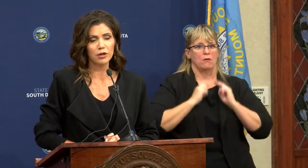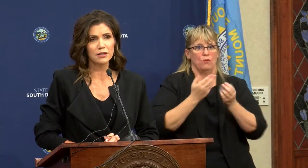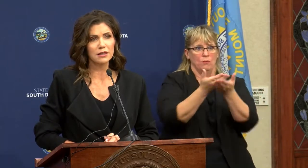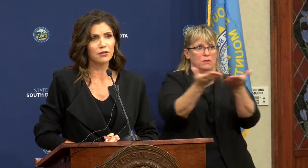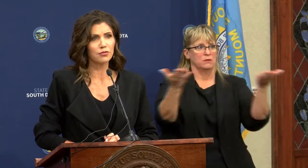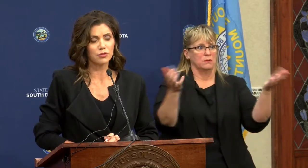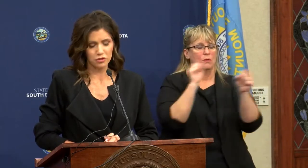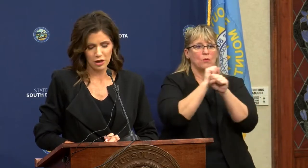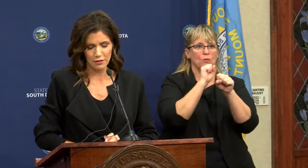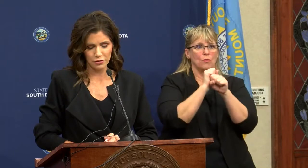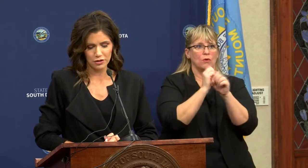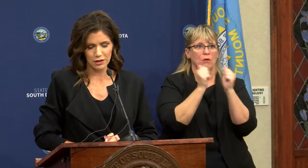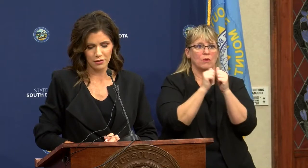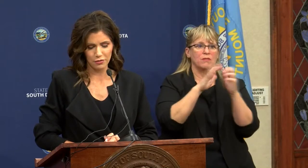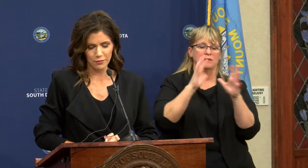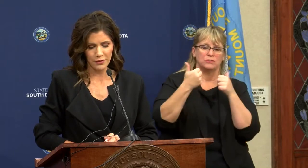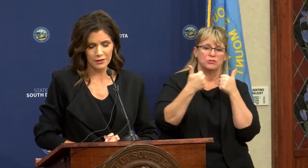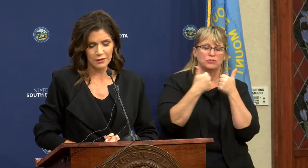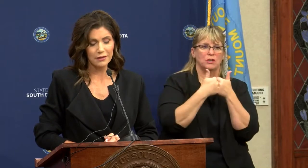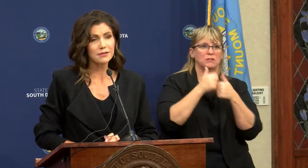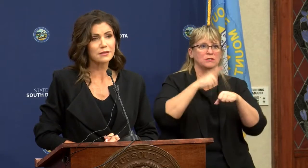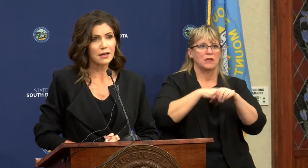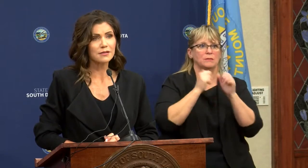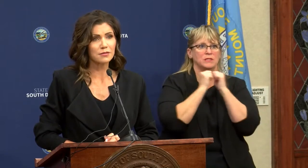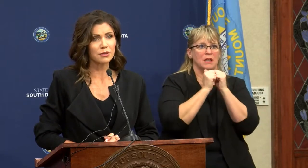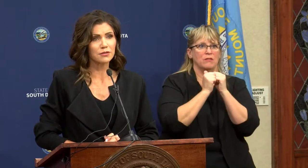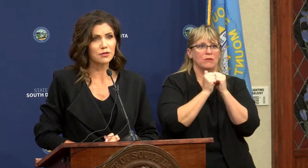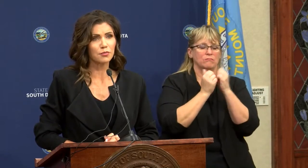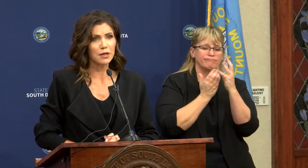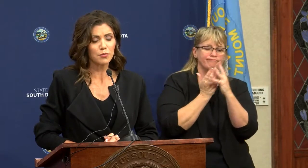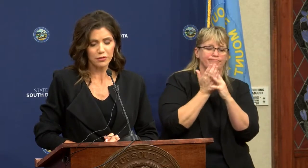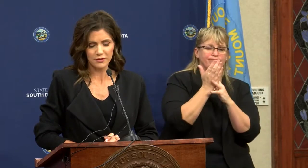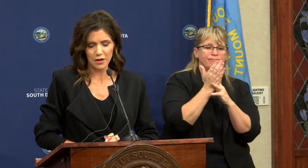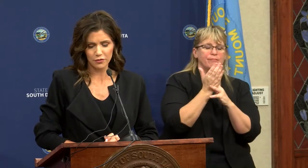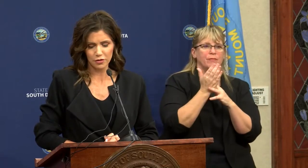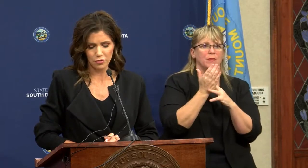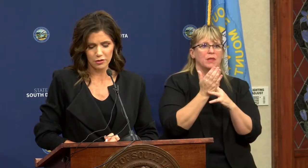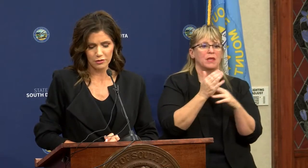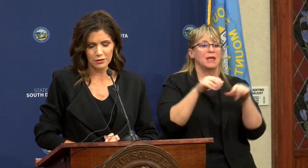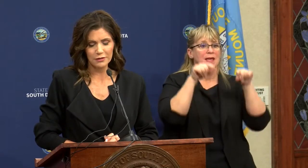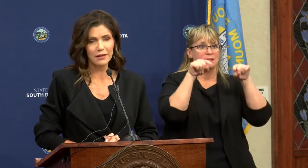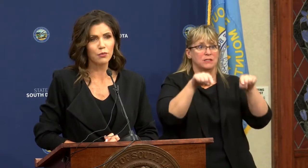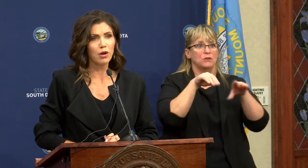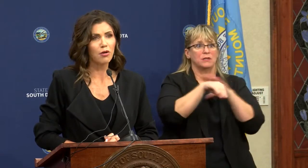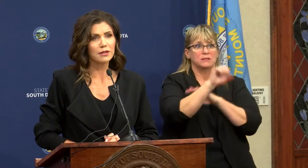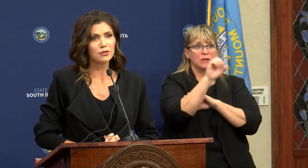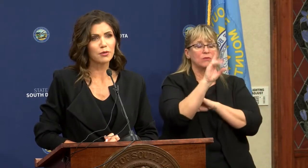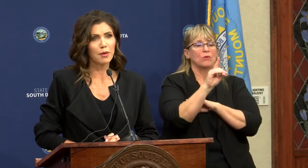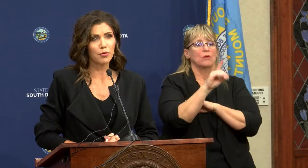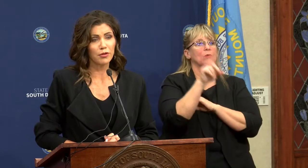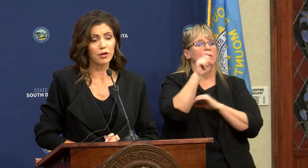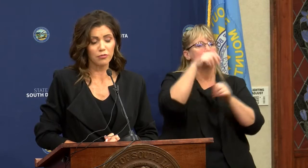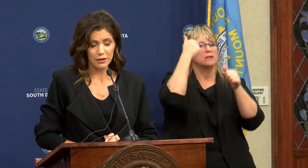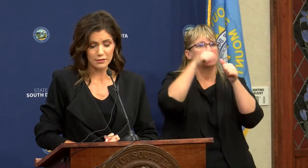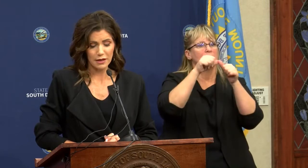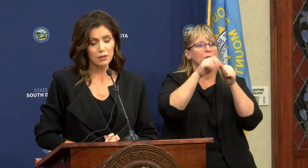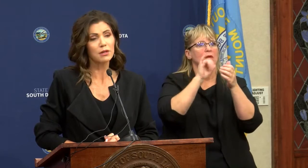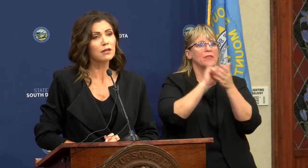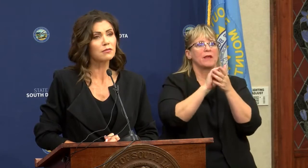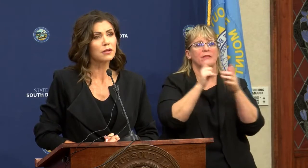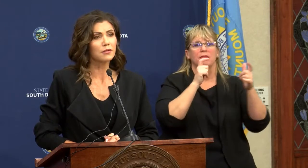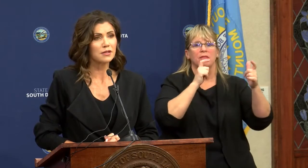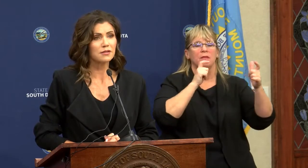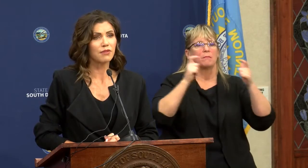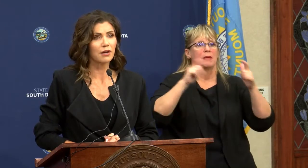working to get through this challenge together. It is a testament to the people of South Dakota, and we all need to remember that our greatest